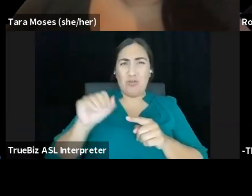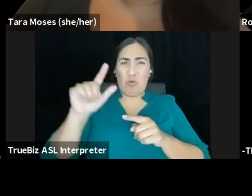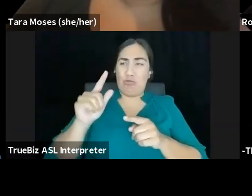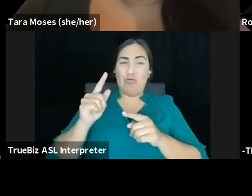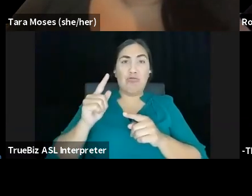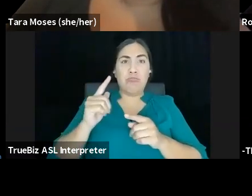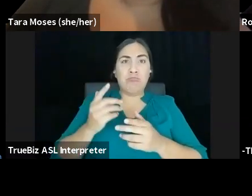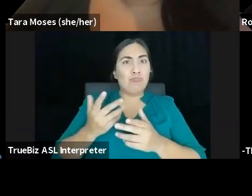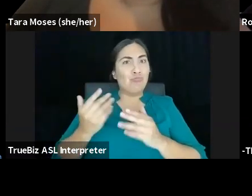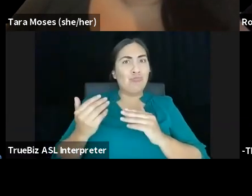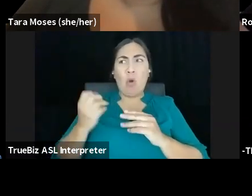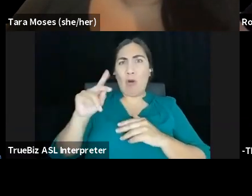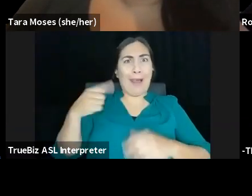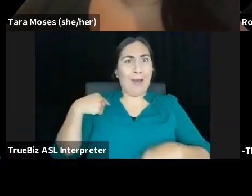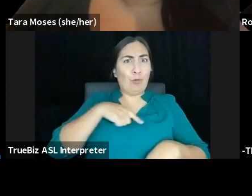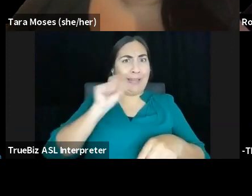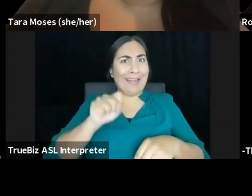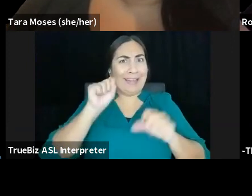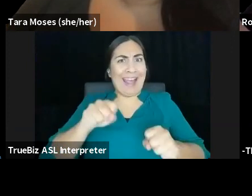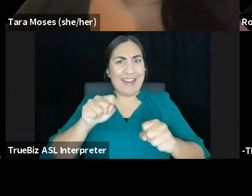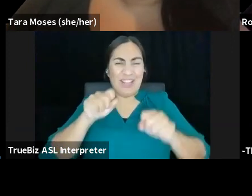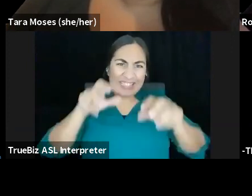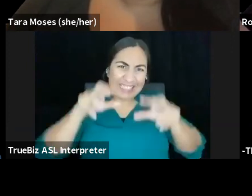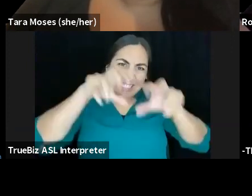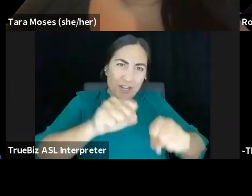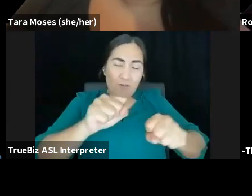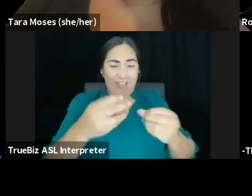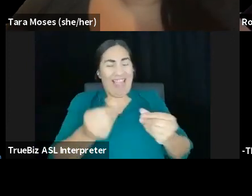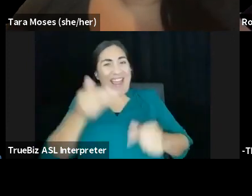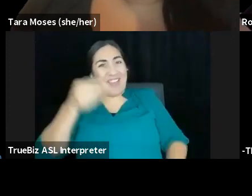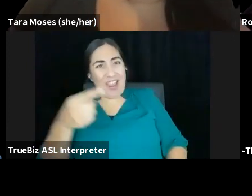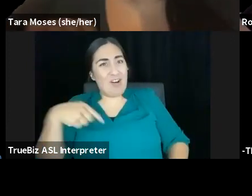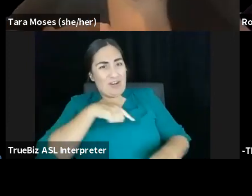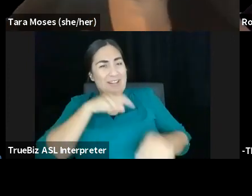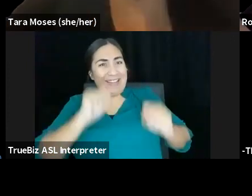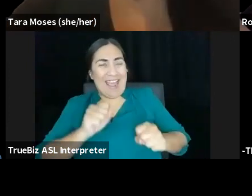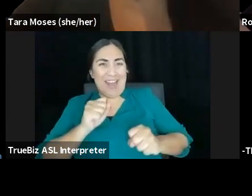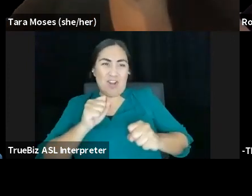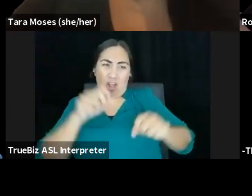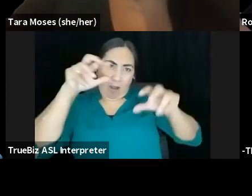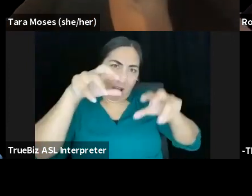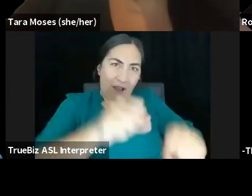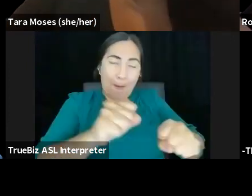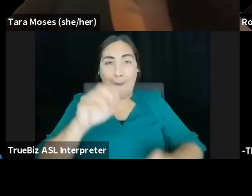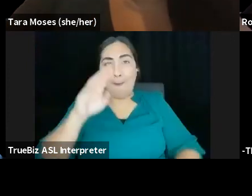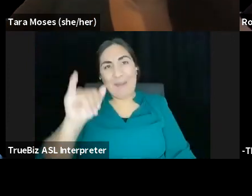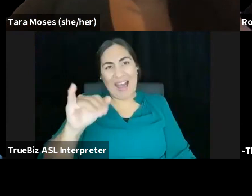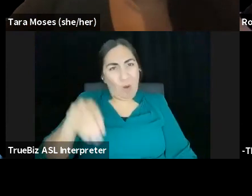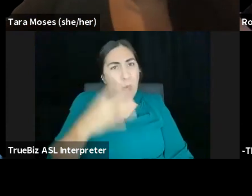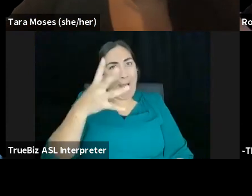the idea is that the land is there to be conquered by the white man. Um, and, and just